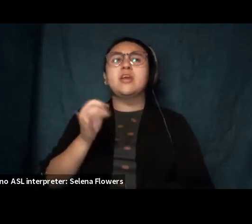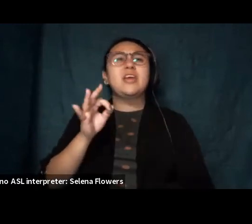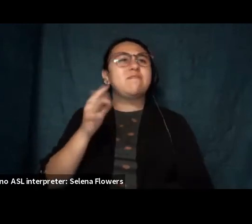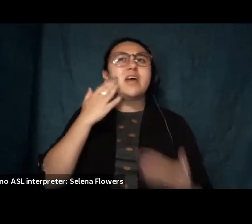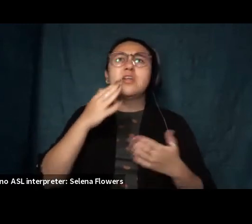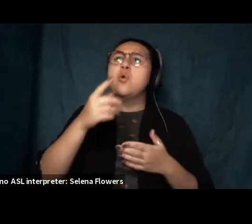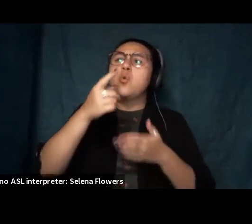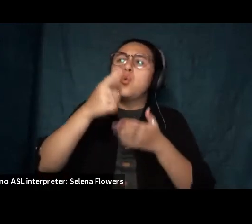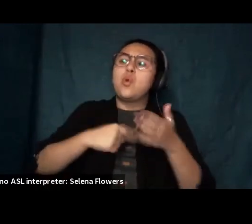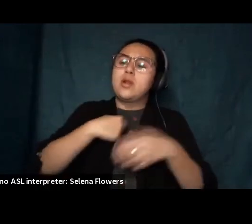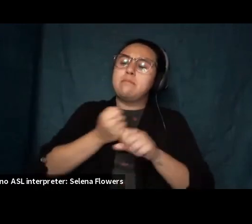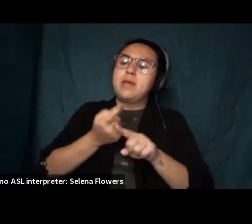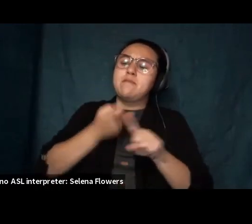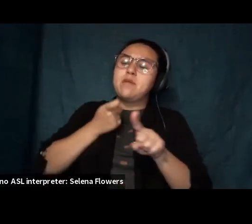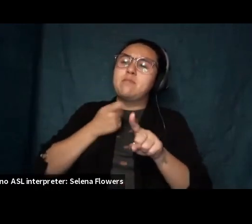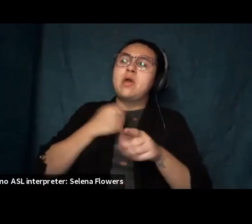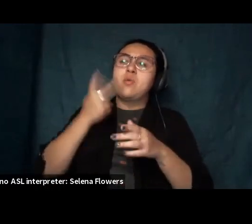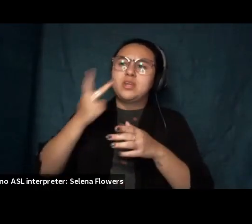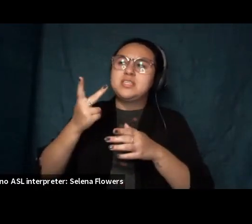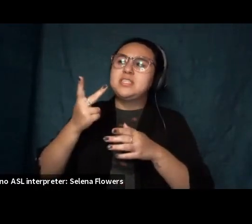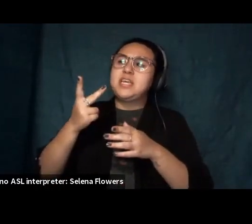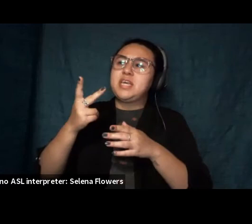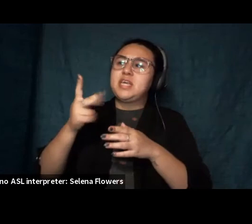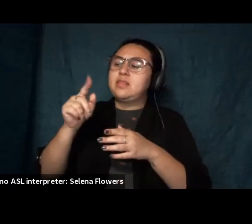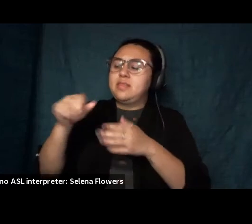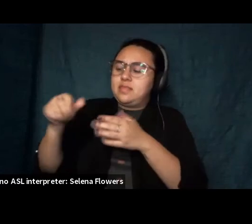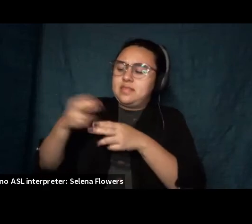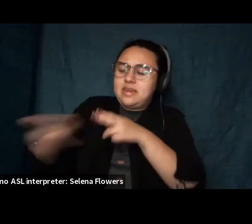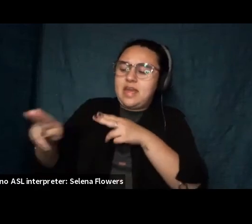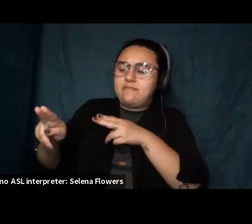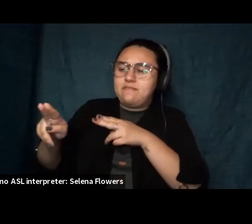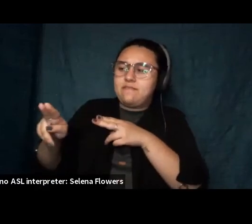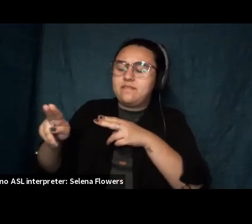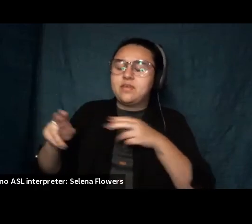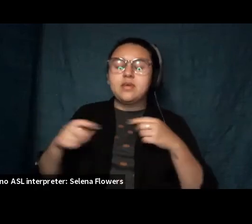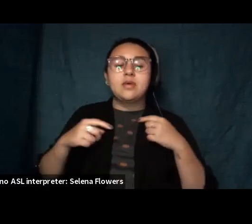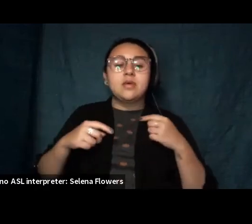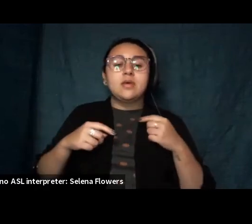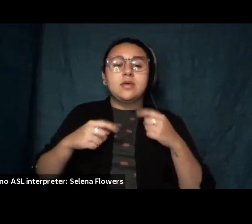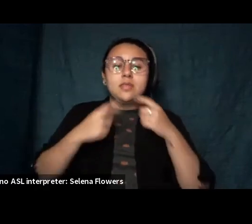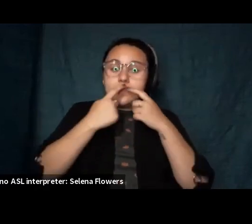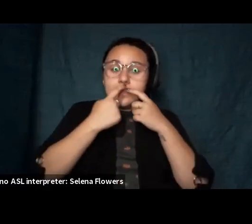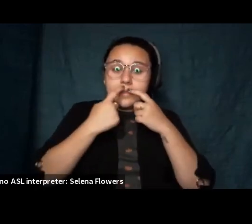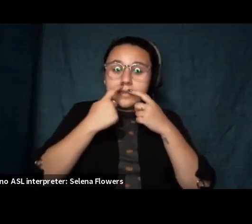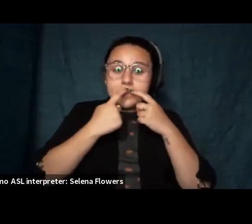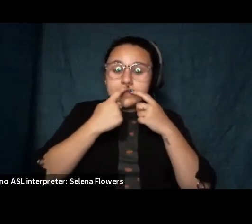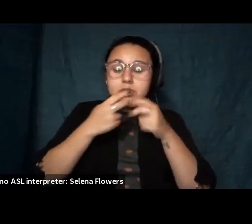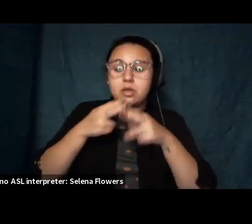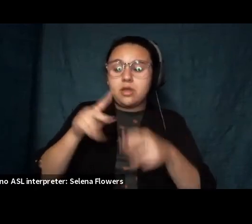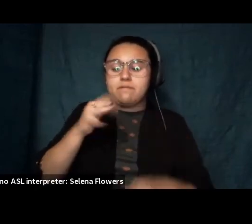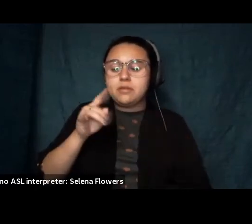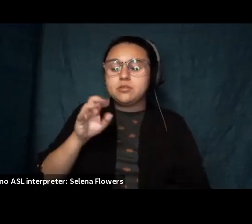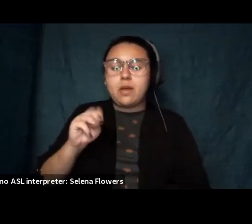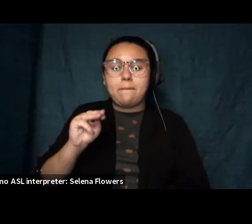the quick groove in an upper lip is called a philtrum like a blade slipped once caught